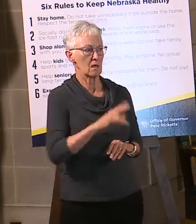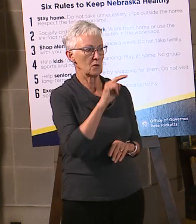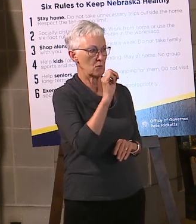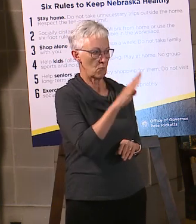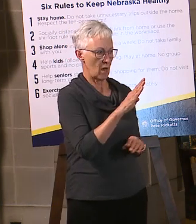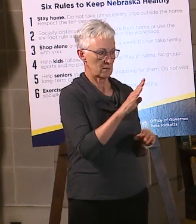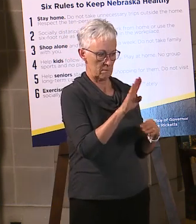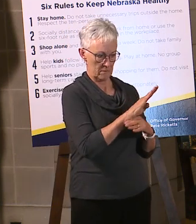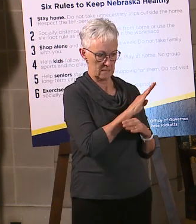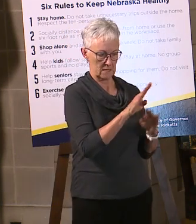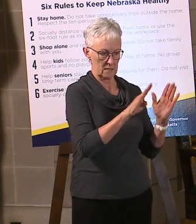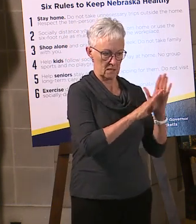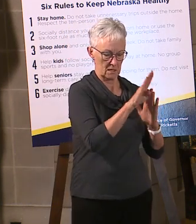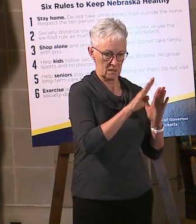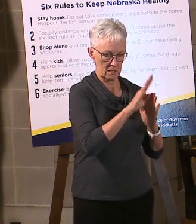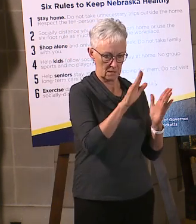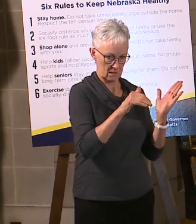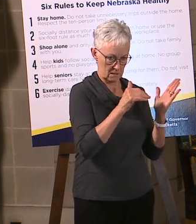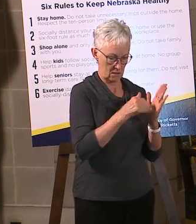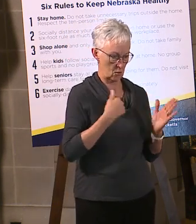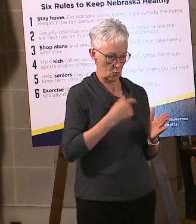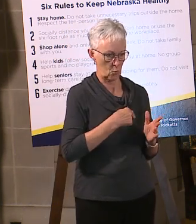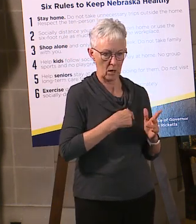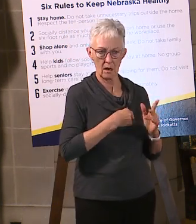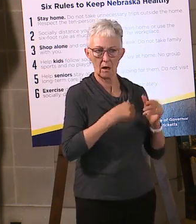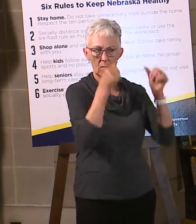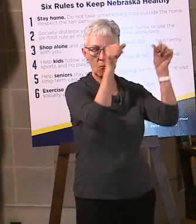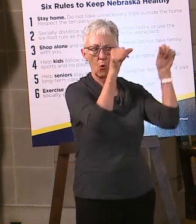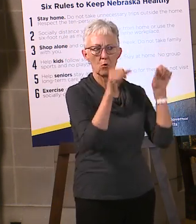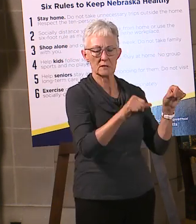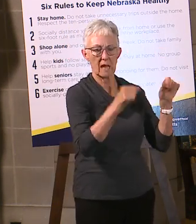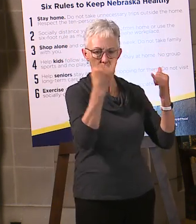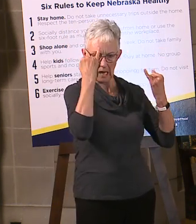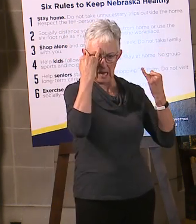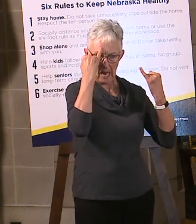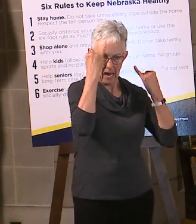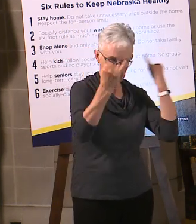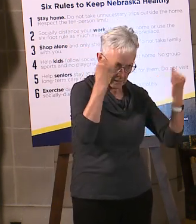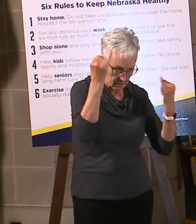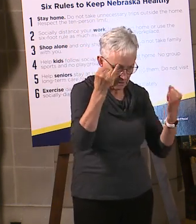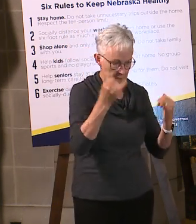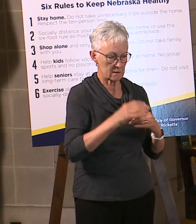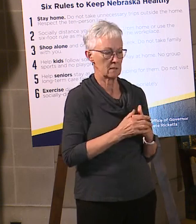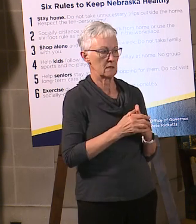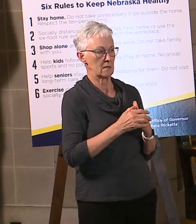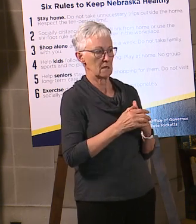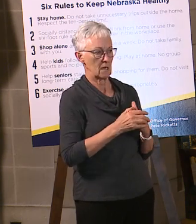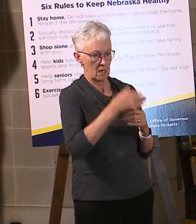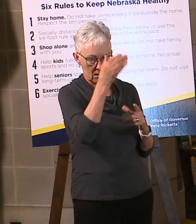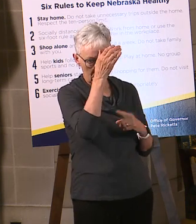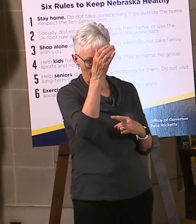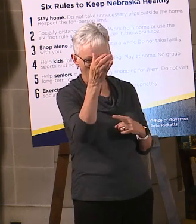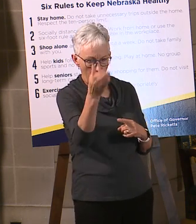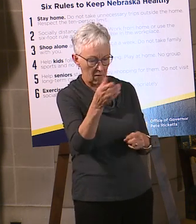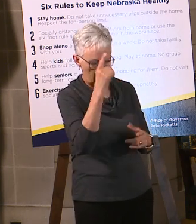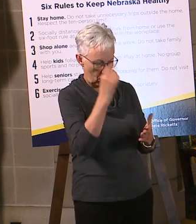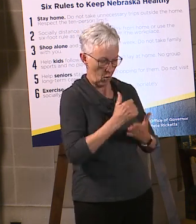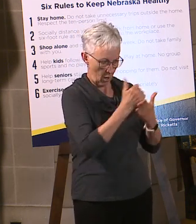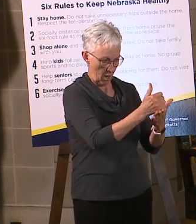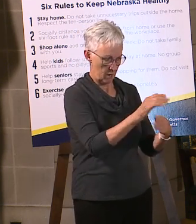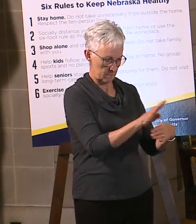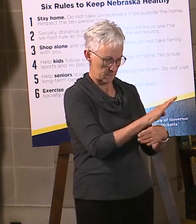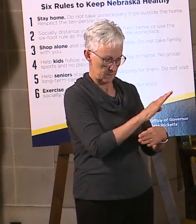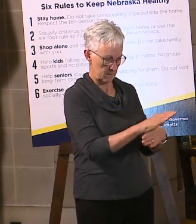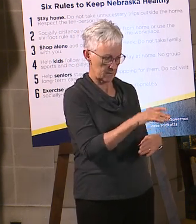all are posting on our website ideas and concepts to allow businesses to figure out the best way for them to